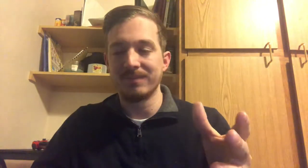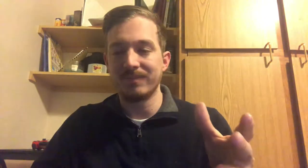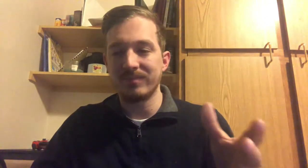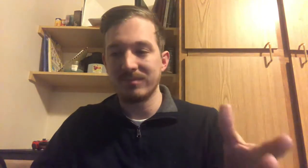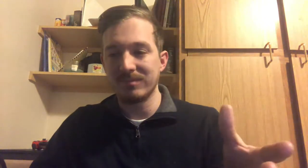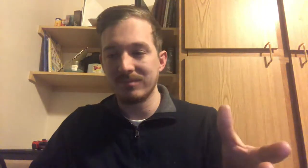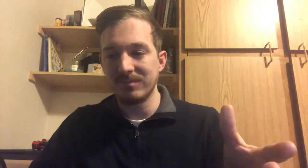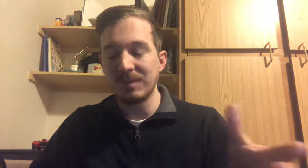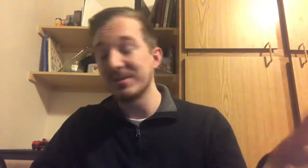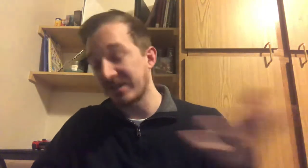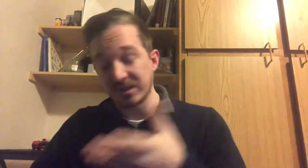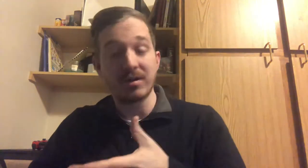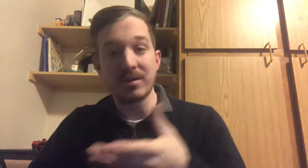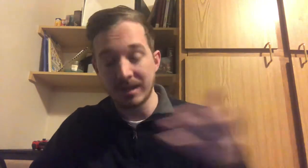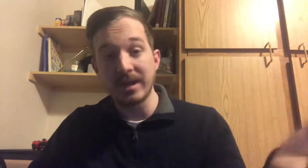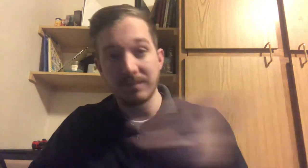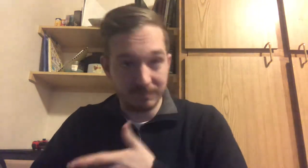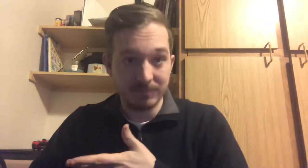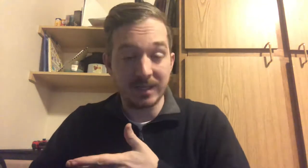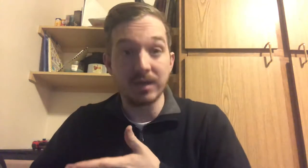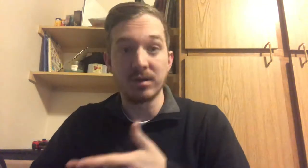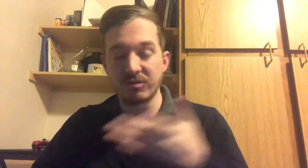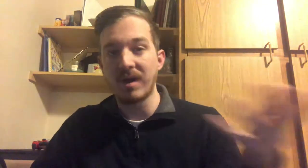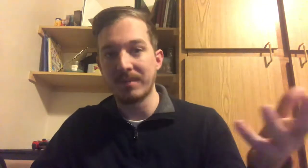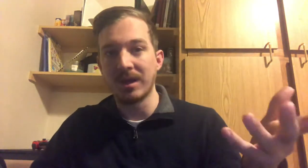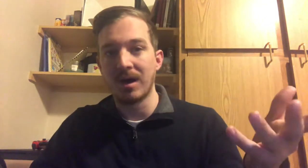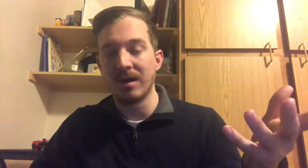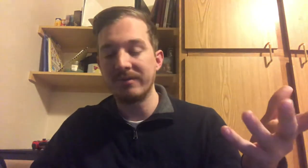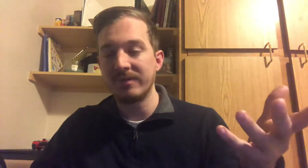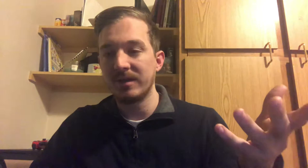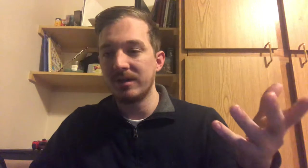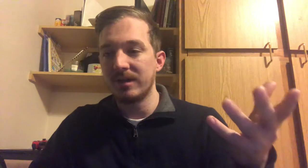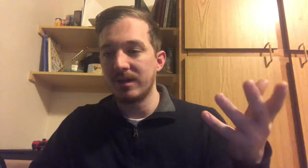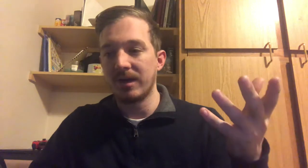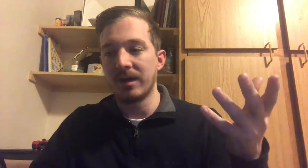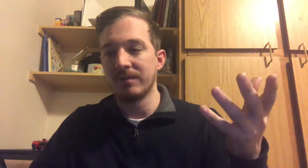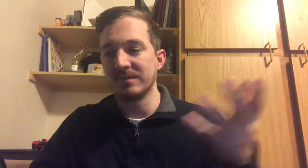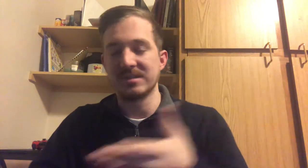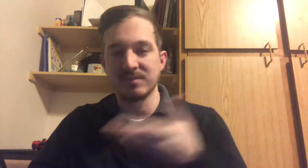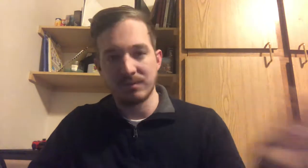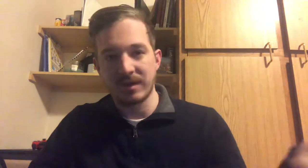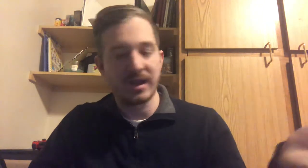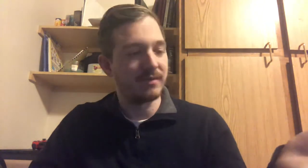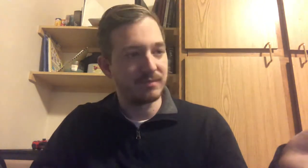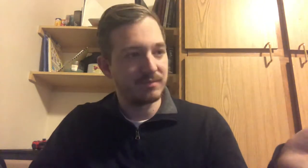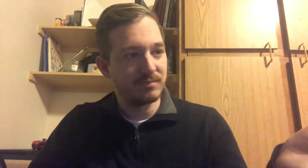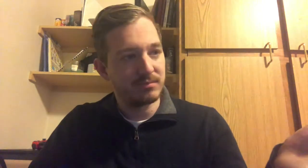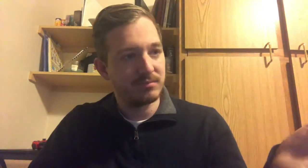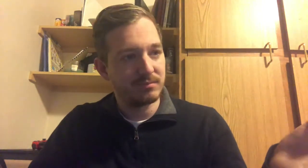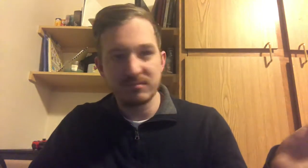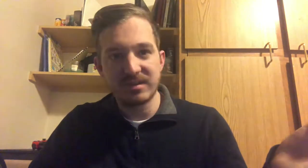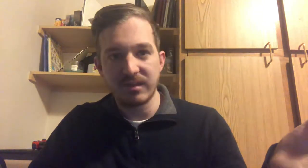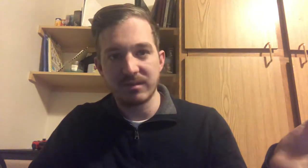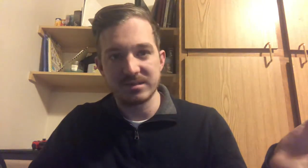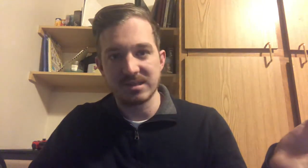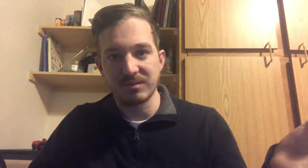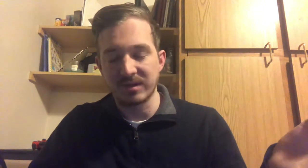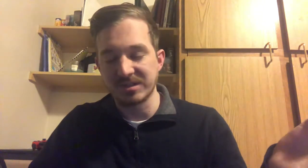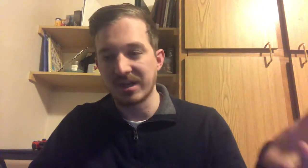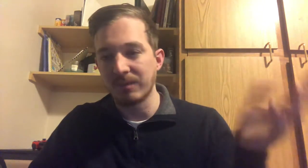Um, he was actually heading here to drop me off, um, since we were kind of together in the same location anyway.